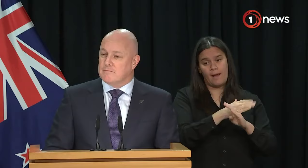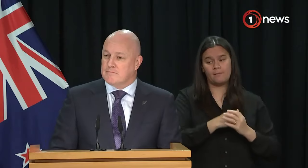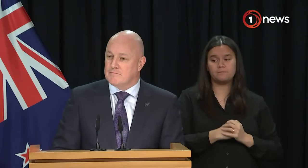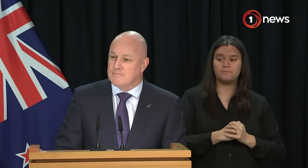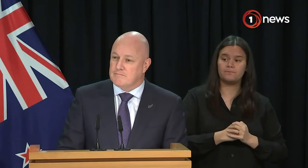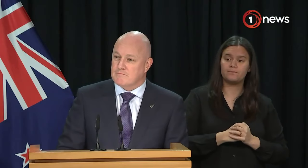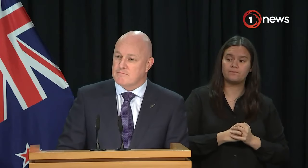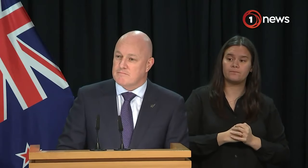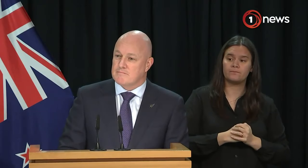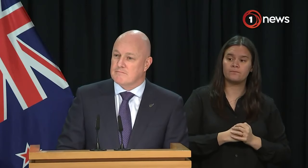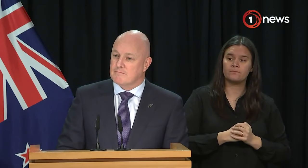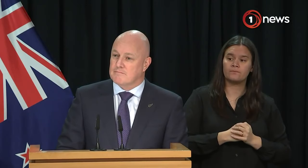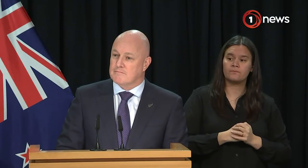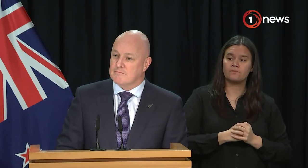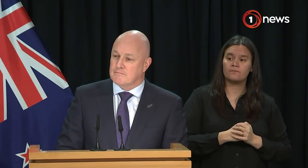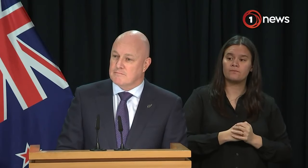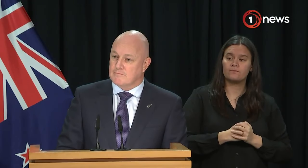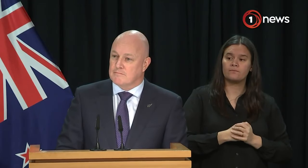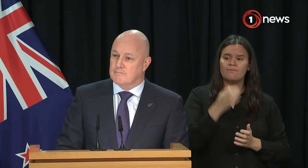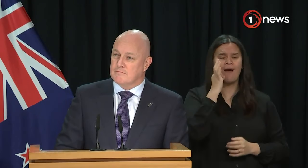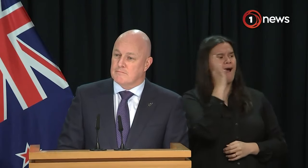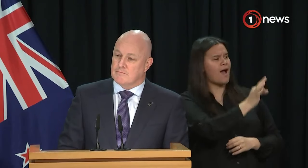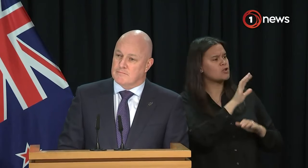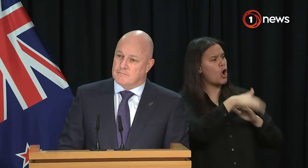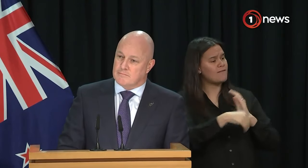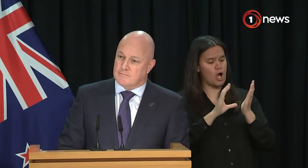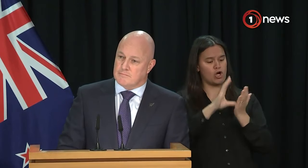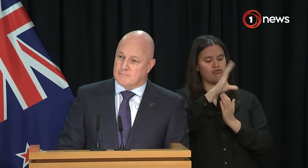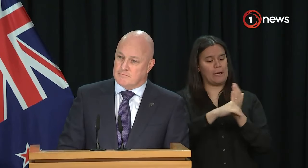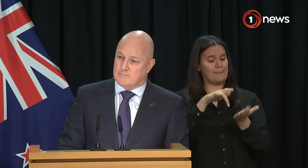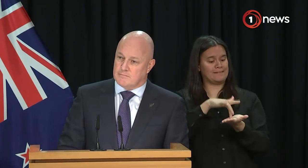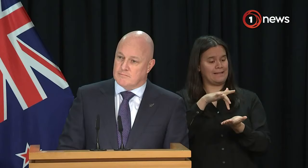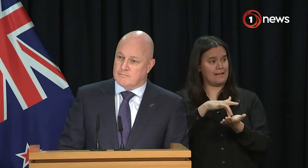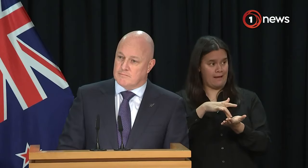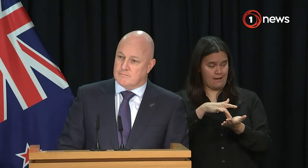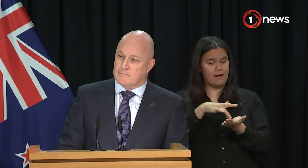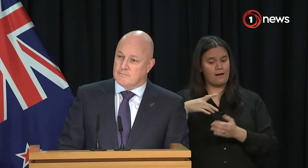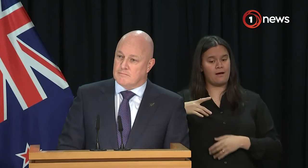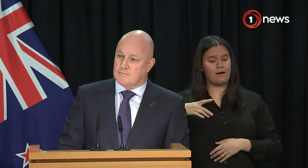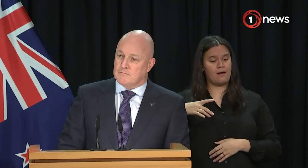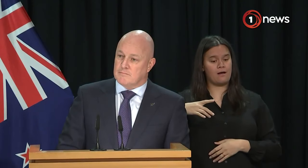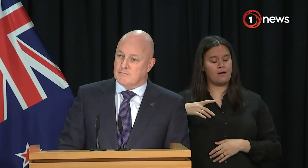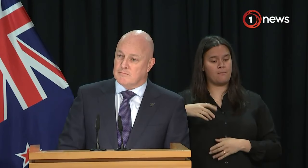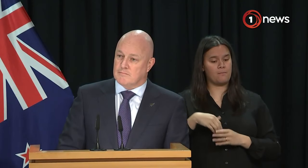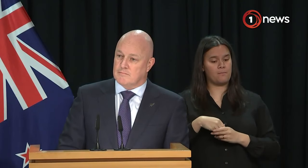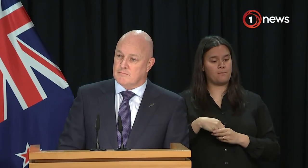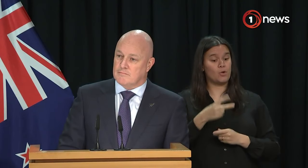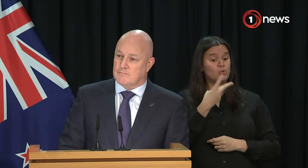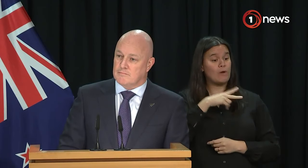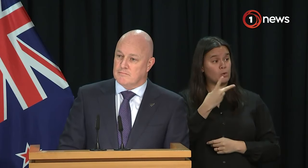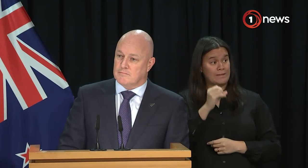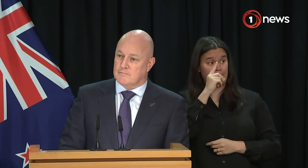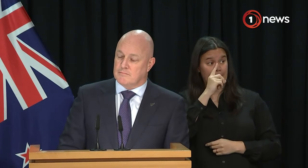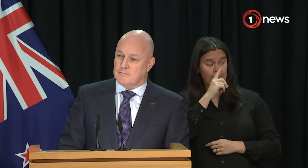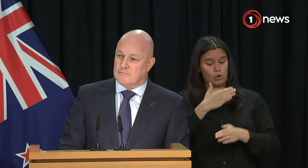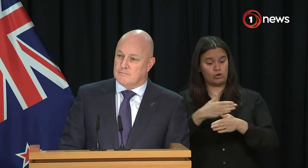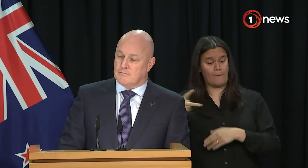wanted to ask, following up on Amelia's question about the curriculum centre, how do you feel about the fact that out of all the people in that centre have lost their jobs, it was those